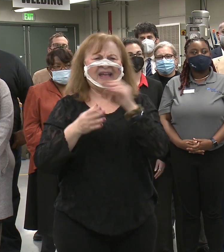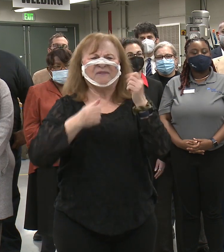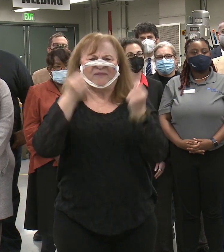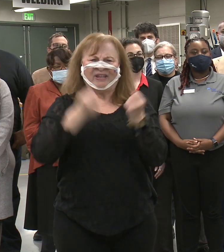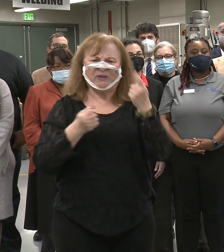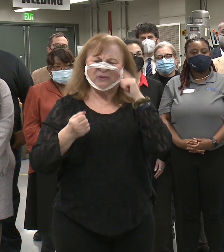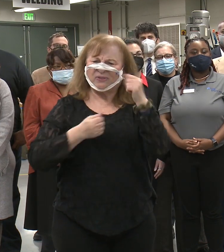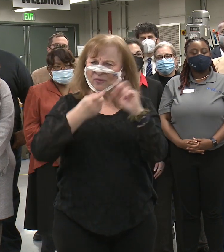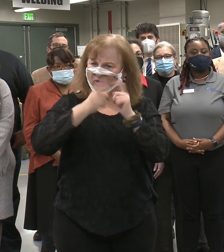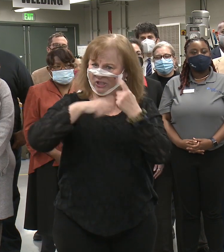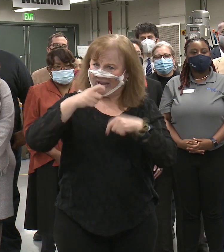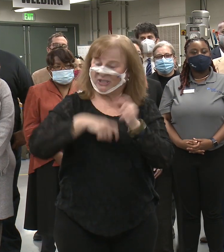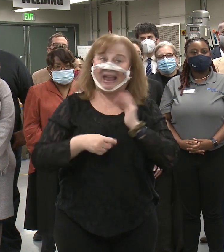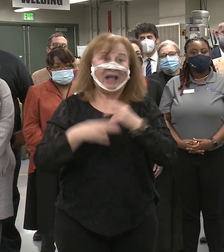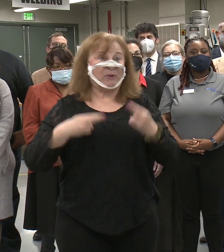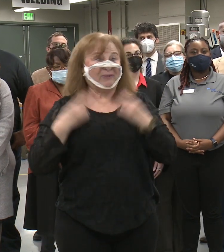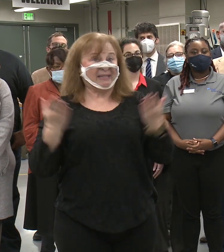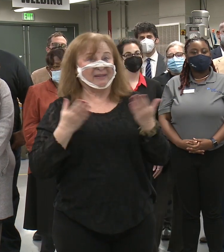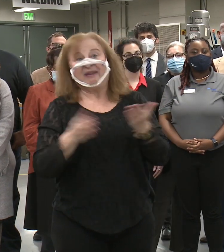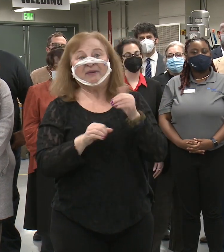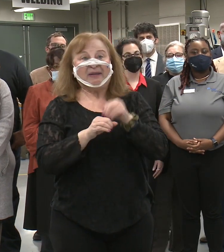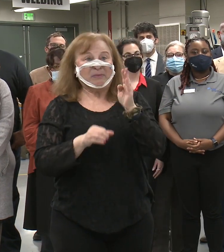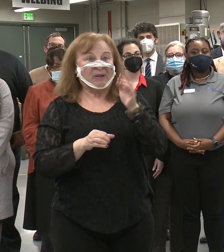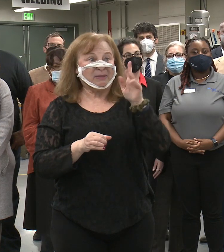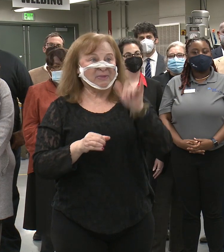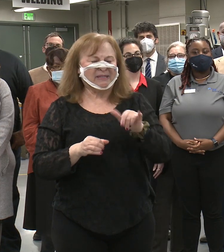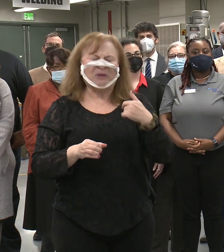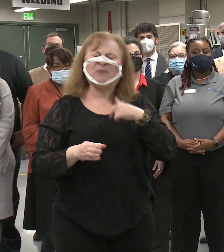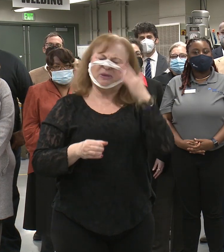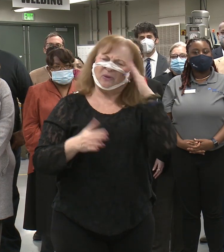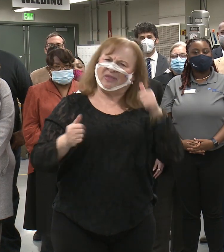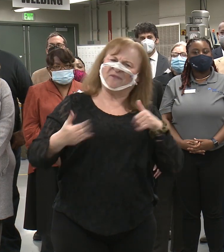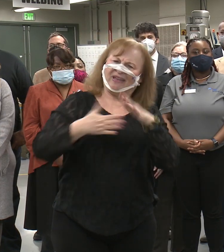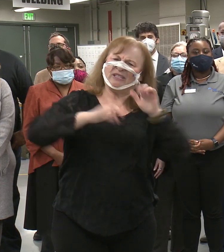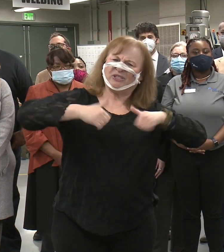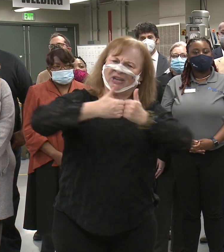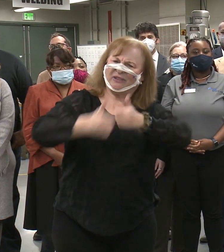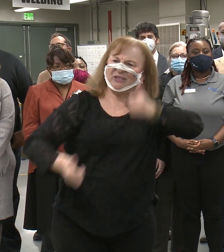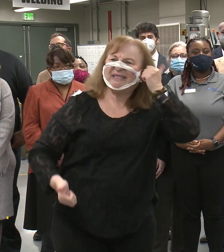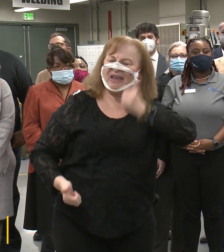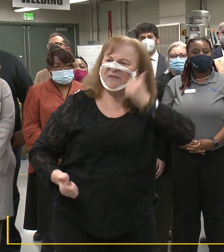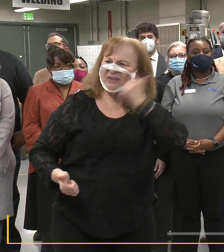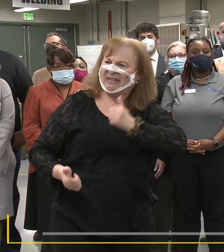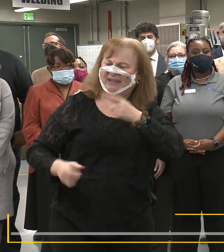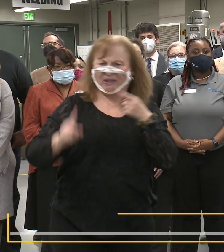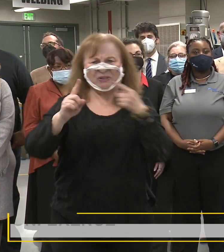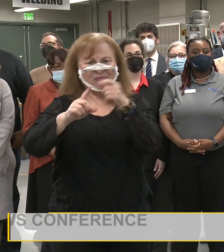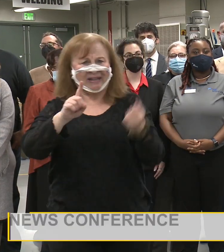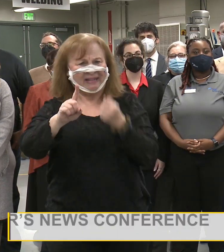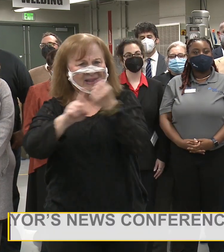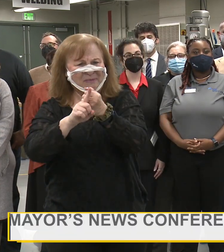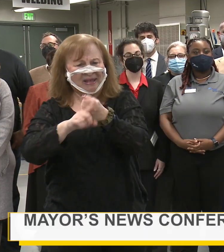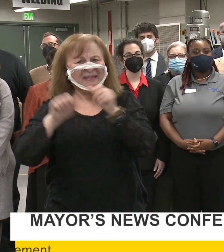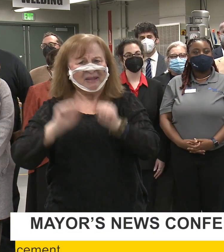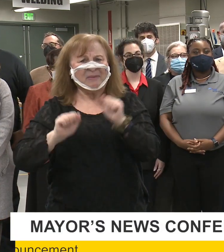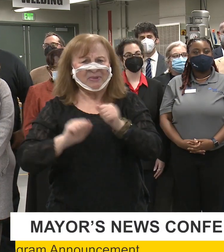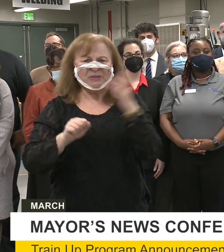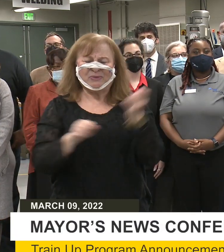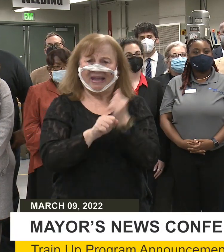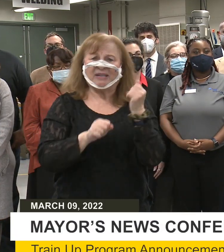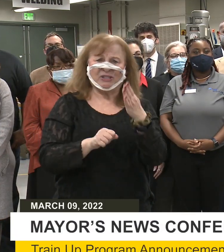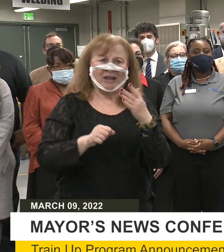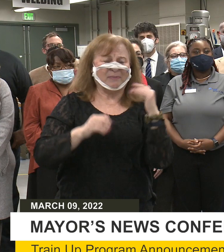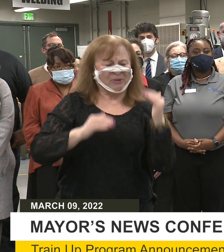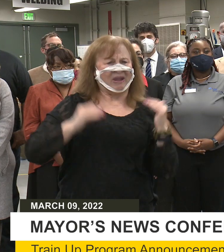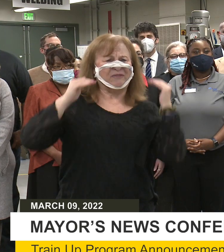Change. And our residents here in Baltimore, we know, face challenges every day that directly impact their ability to get a job